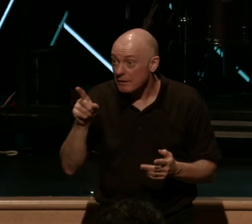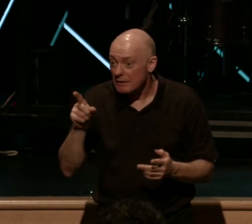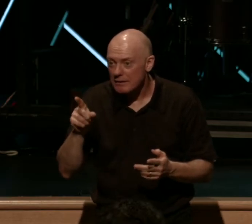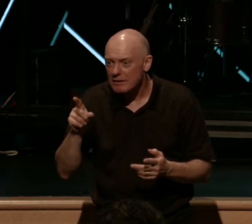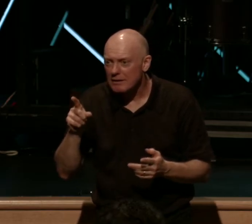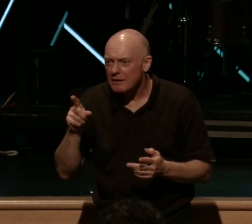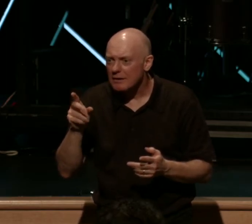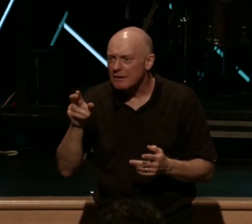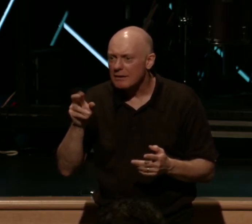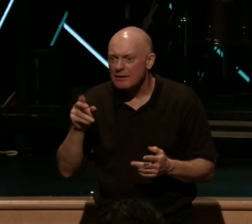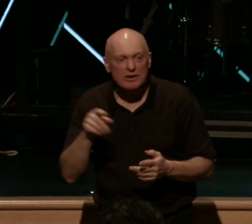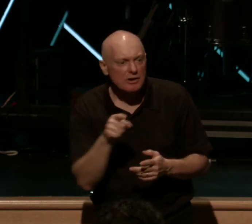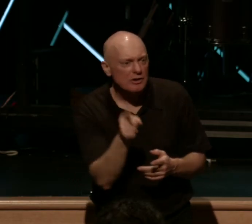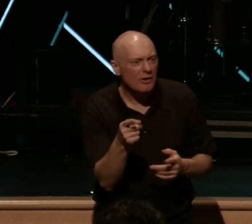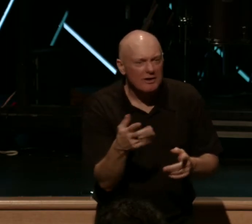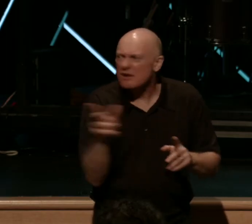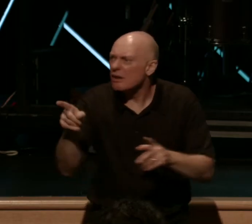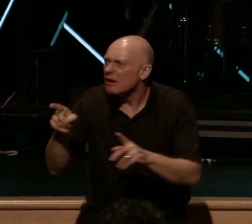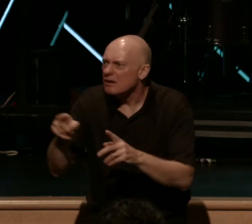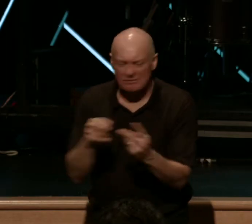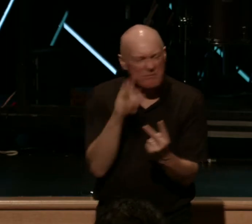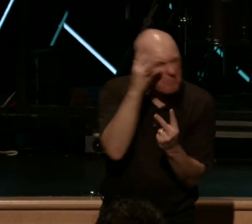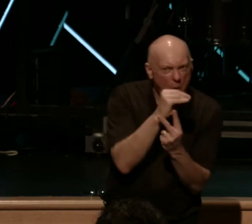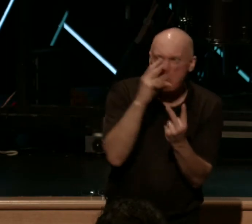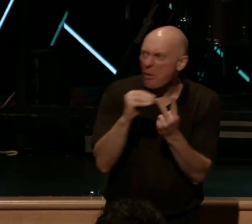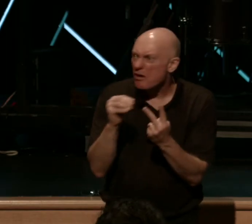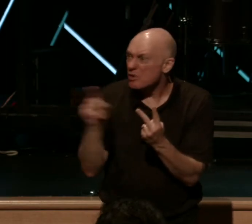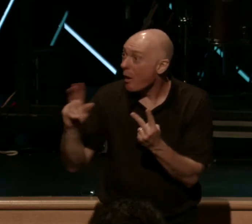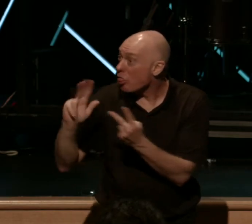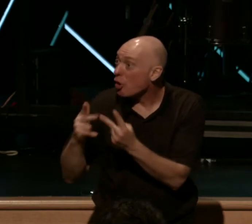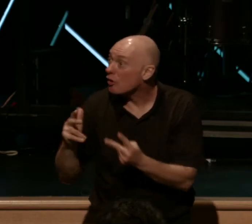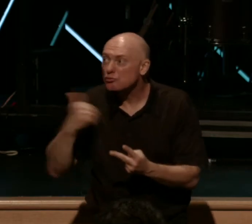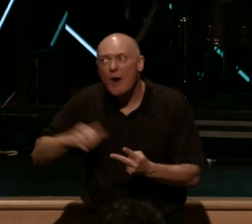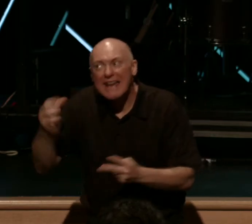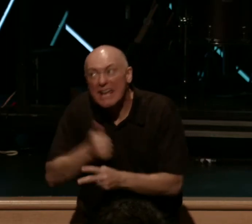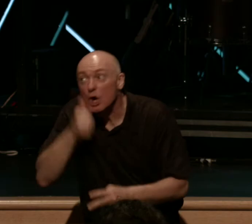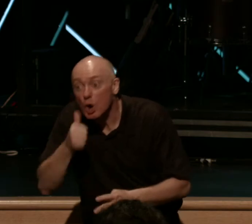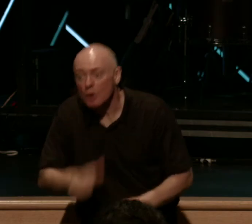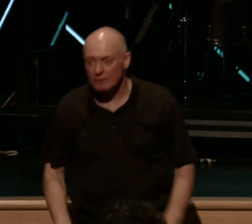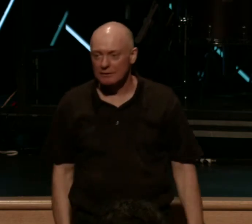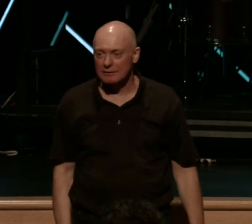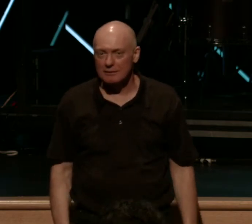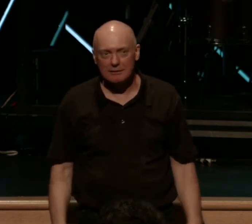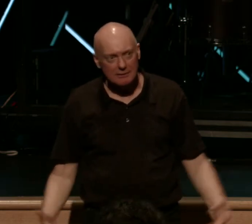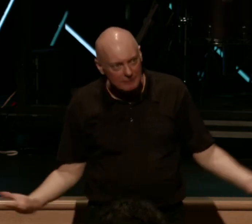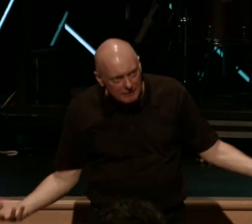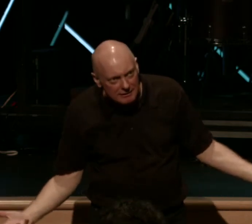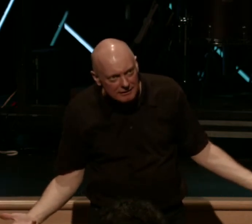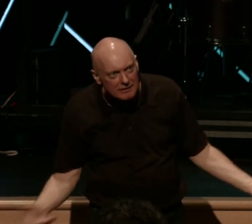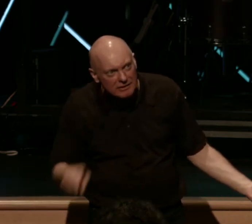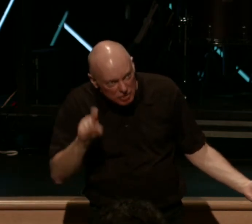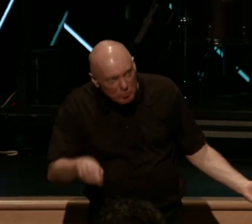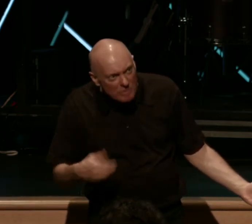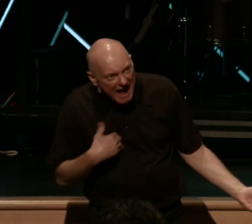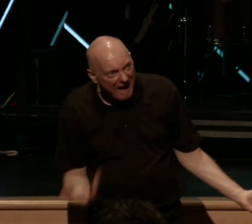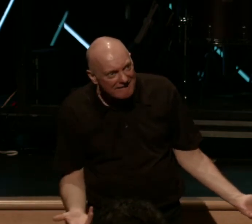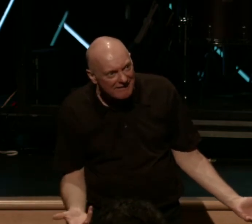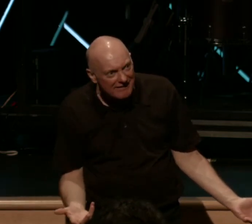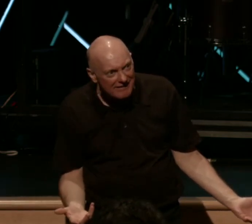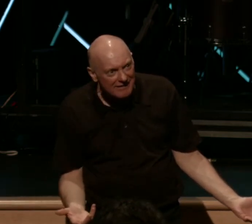anybody have like two of the same gender and people say, you're going to go for the girl. And I'm like, is that like what you're supposed to have as like, like a believer, like a